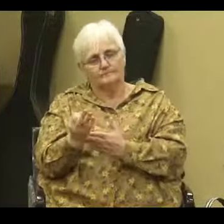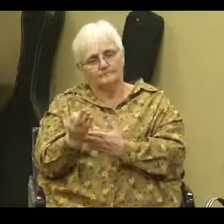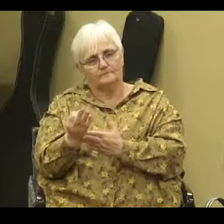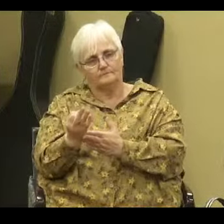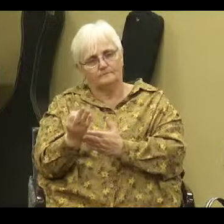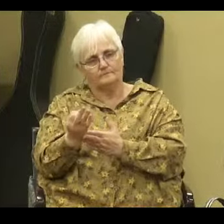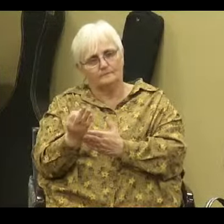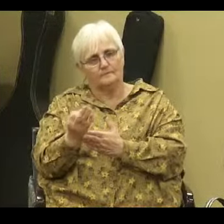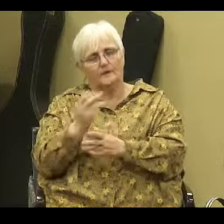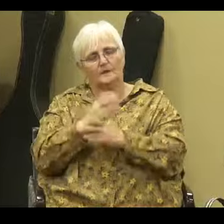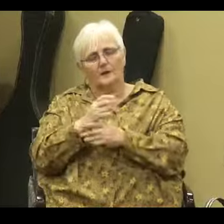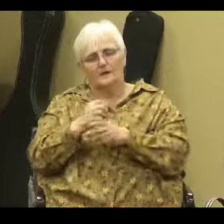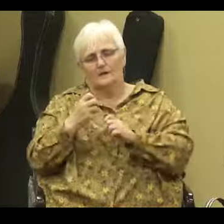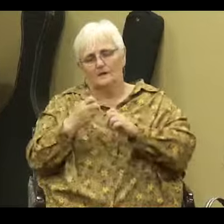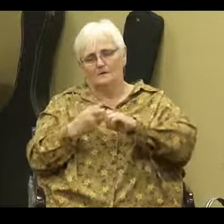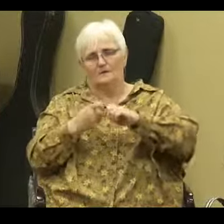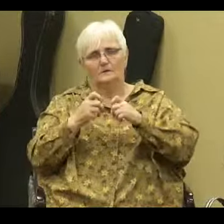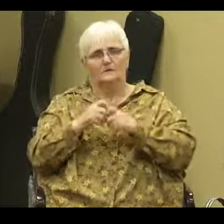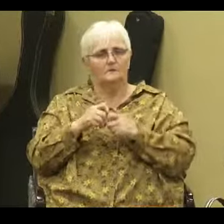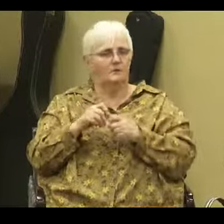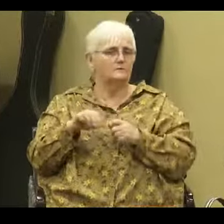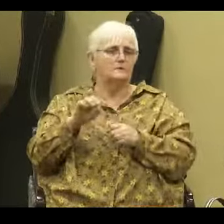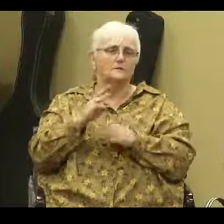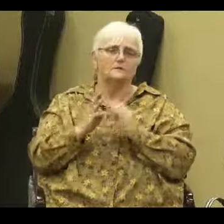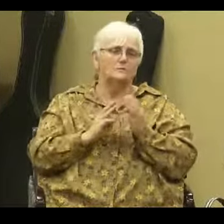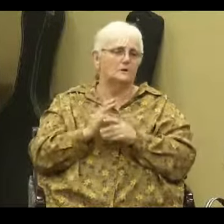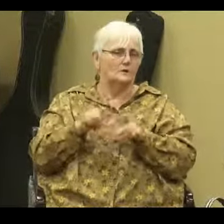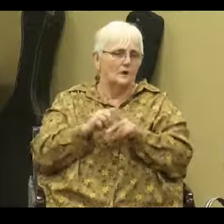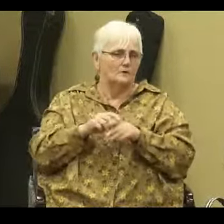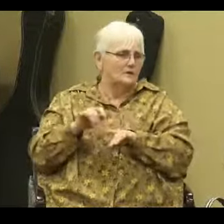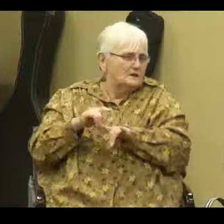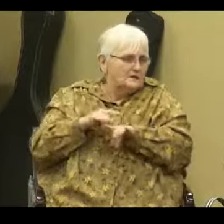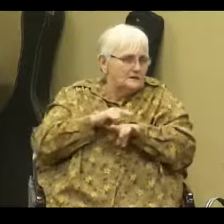Chairs of this world. Also the deceitfulness of riches.